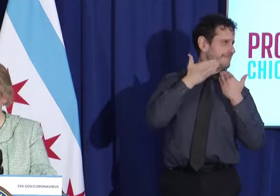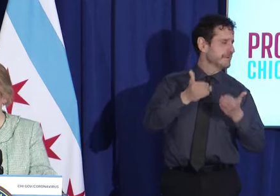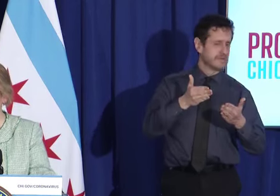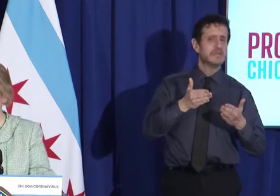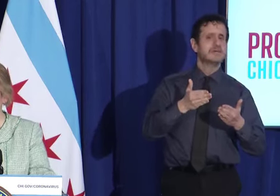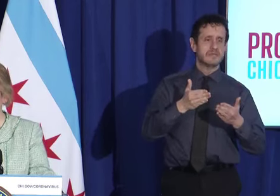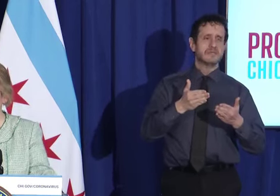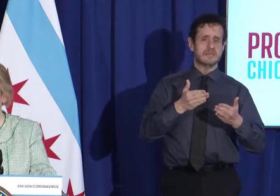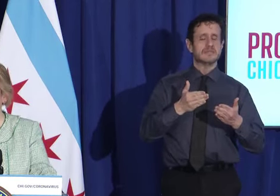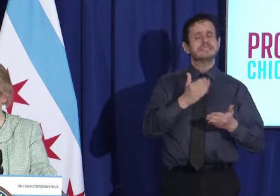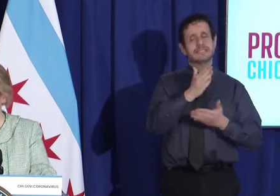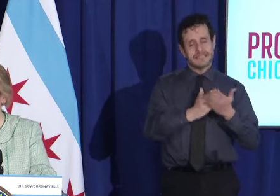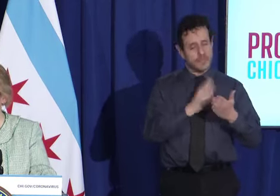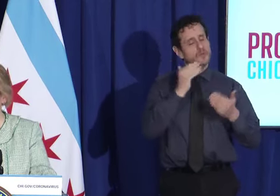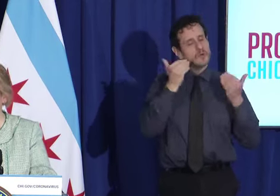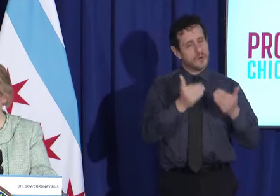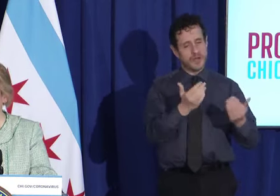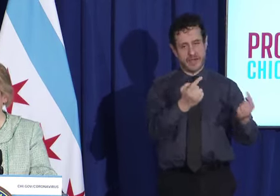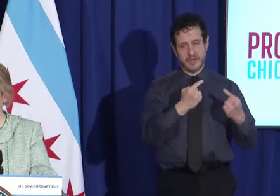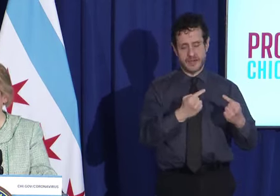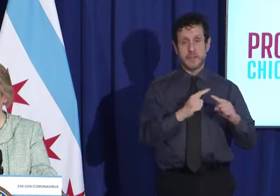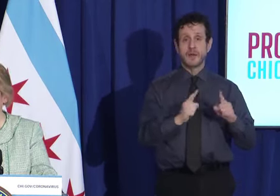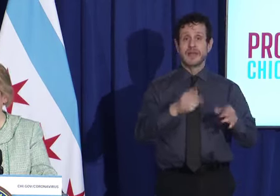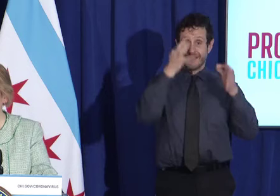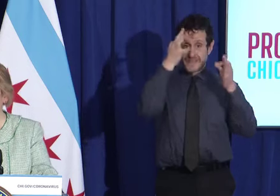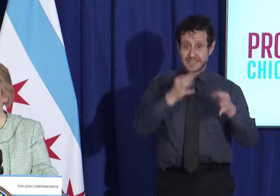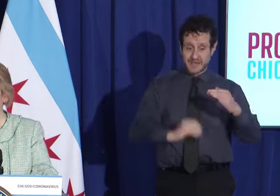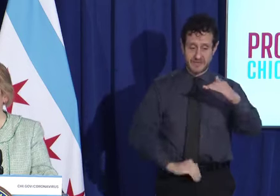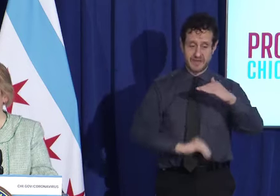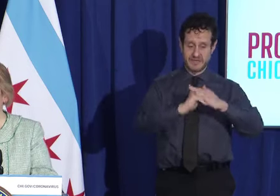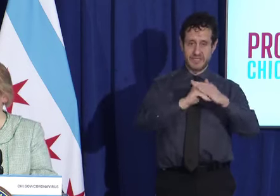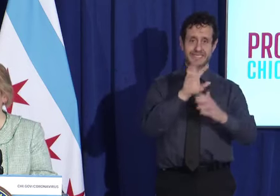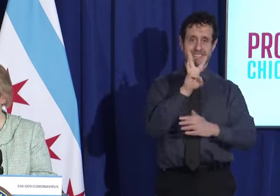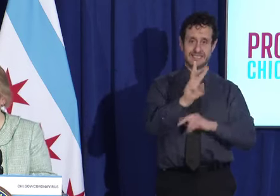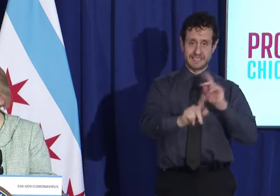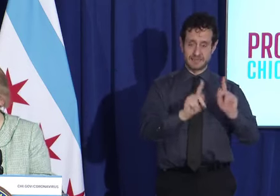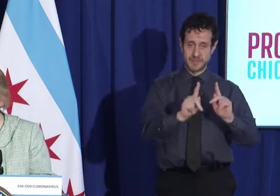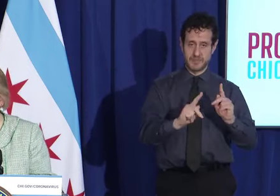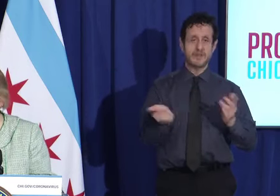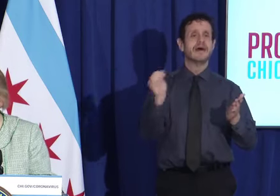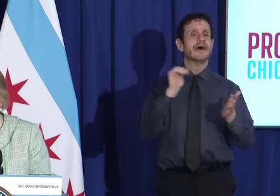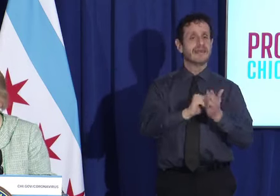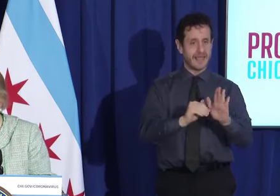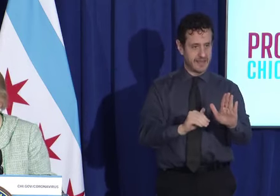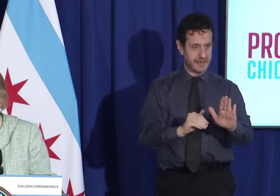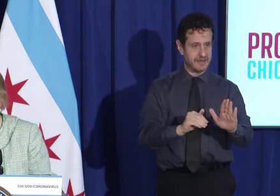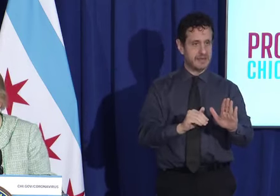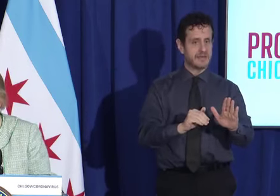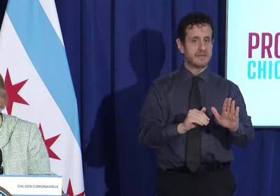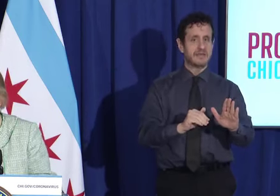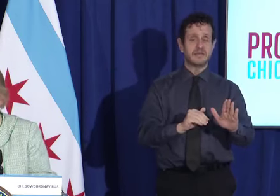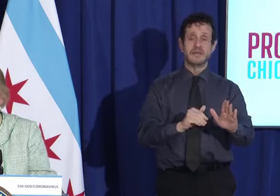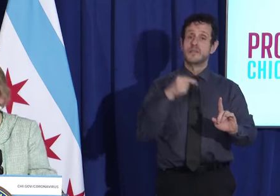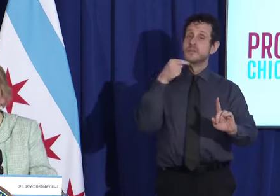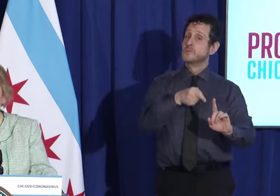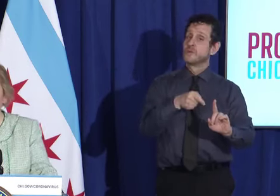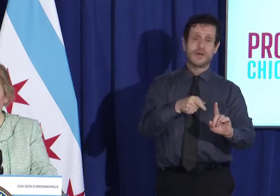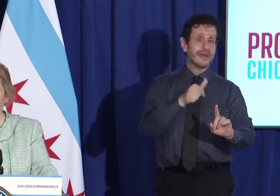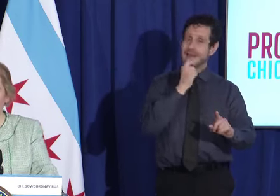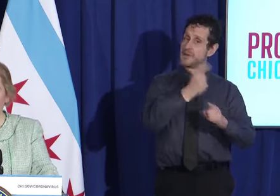of six people. Some of that is about really, again, saying this is not the time for partying. This is not the time for gathering.